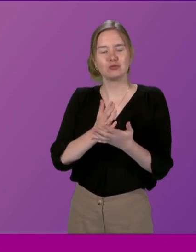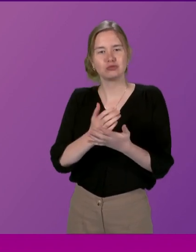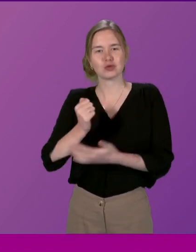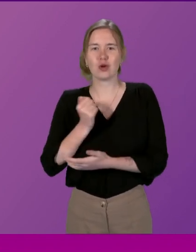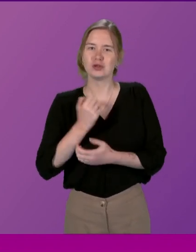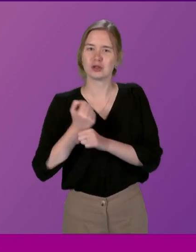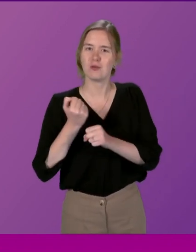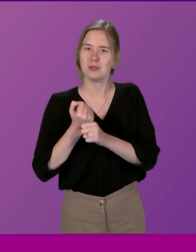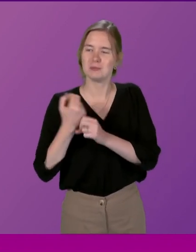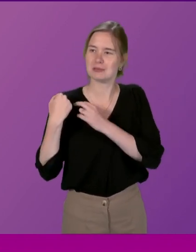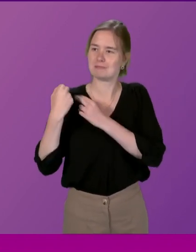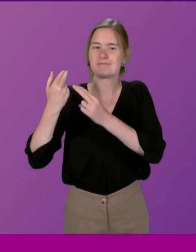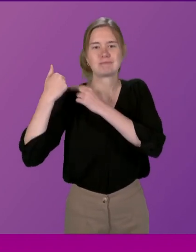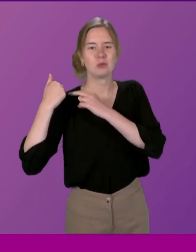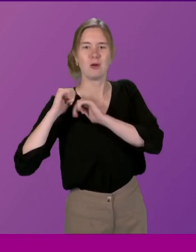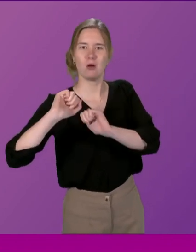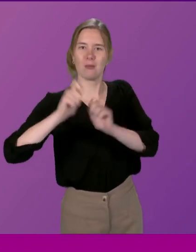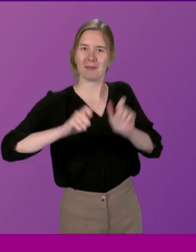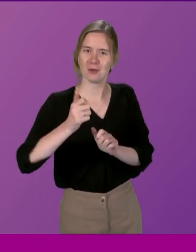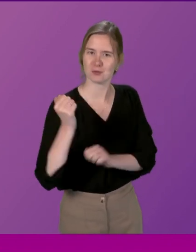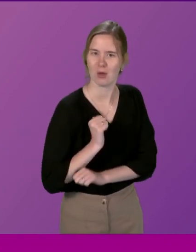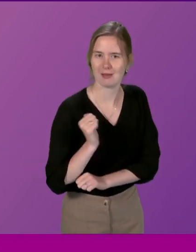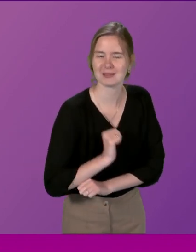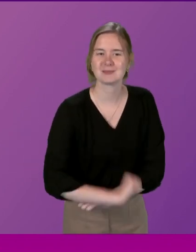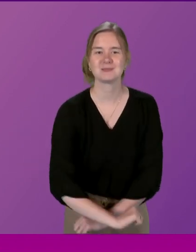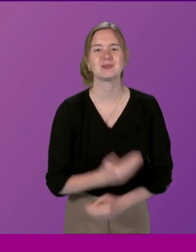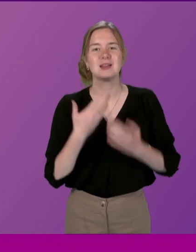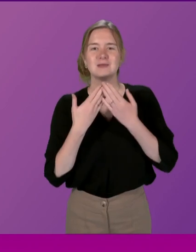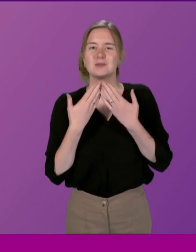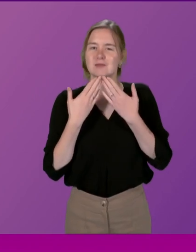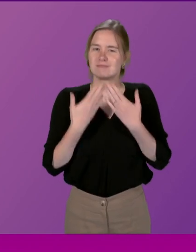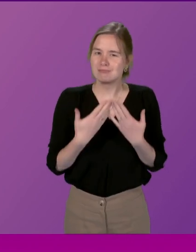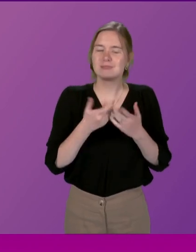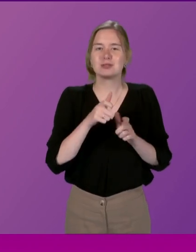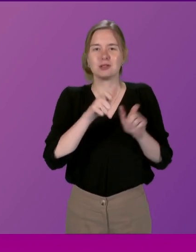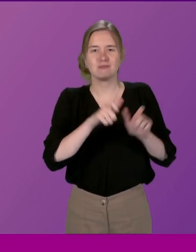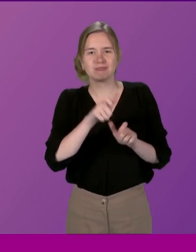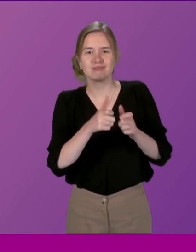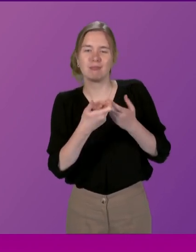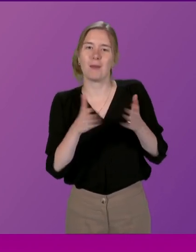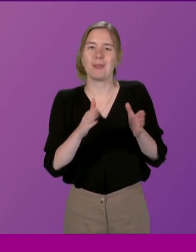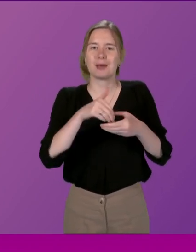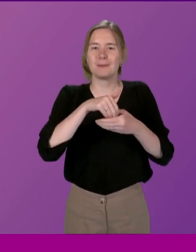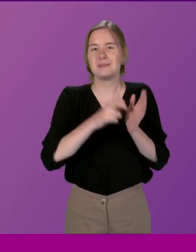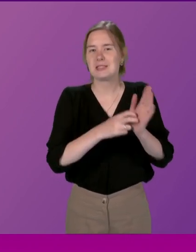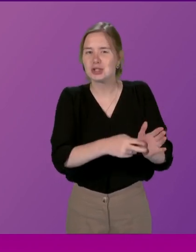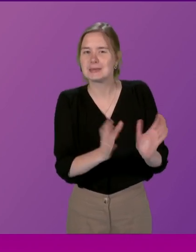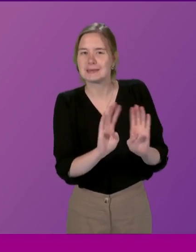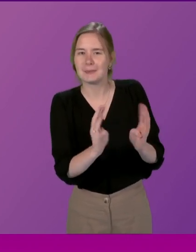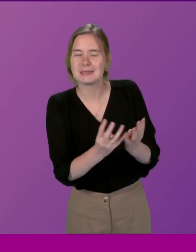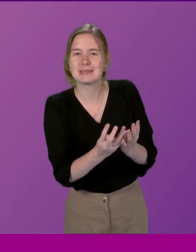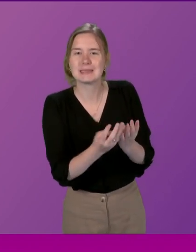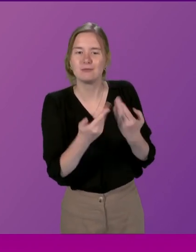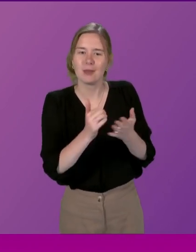Government to account for the people of Scotland. And can I compliment the Citizens' Participation and Public Petitions Committee very much on the